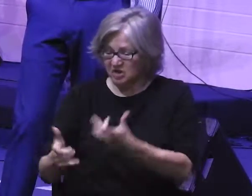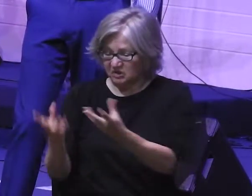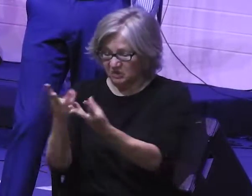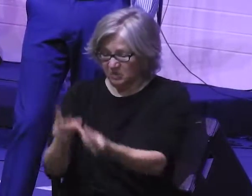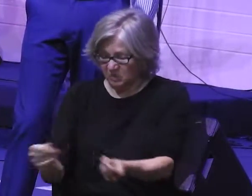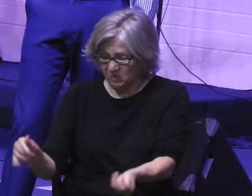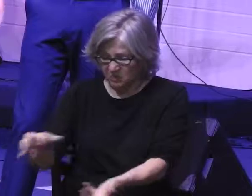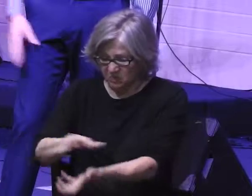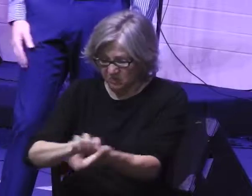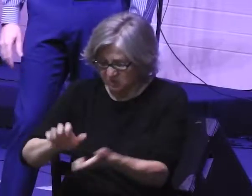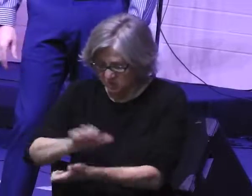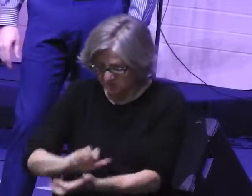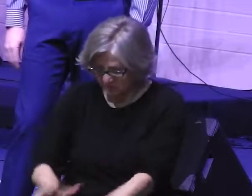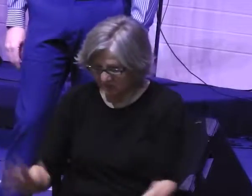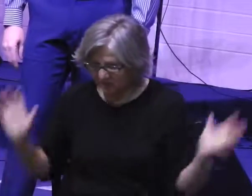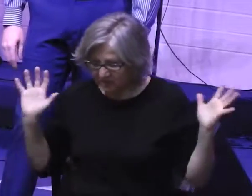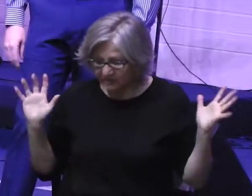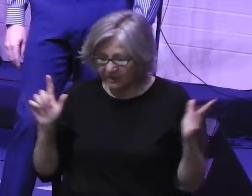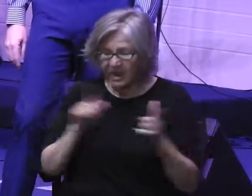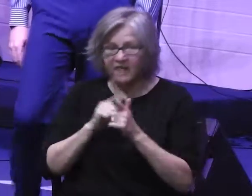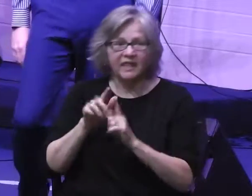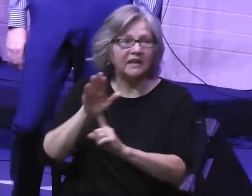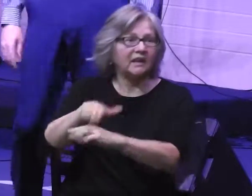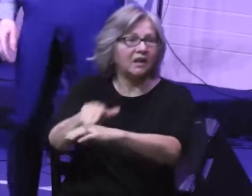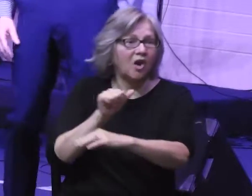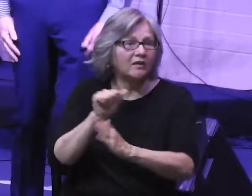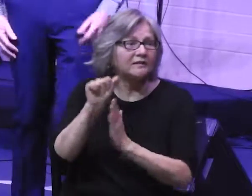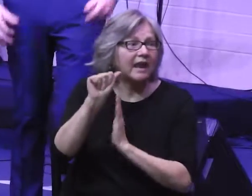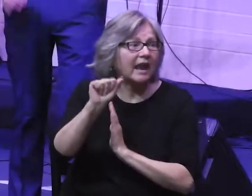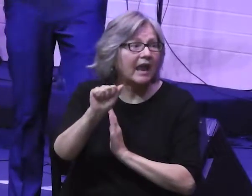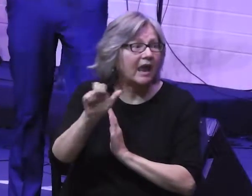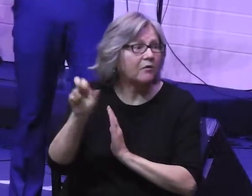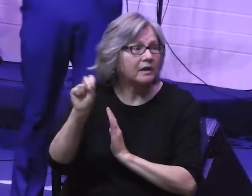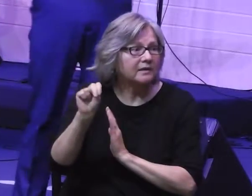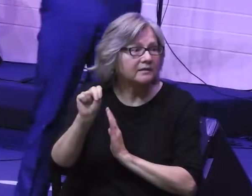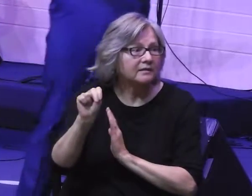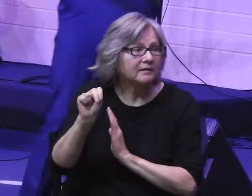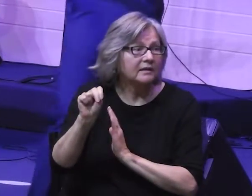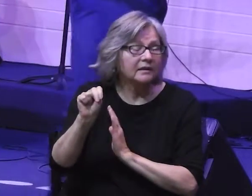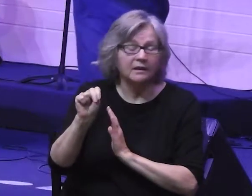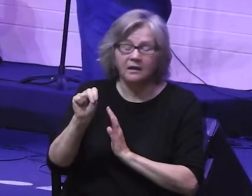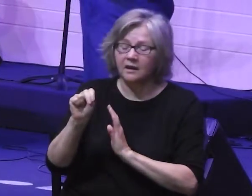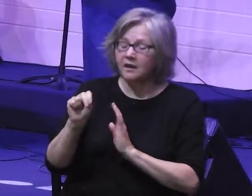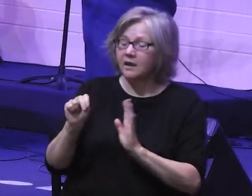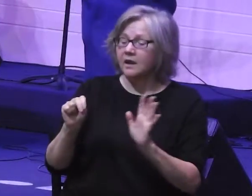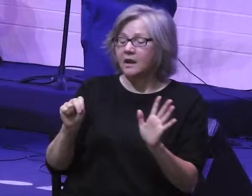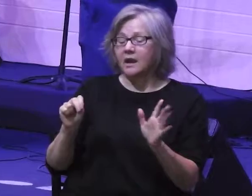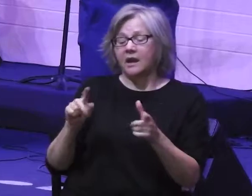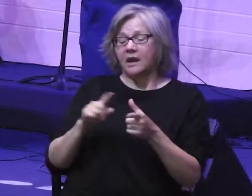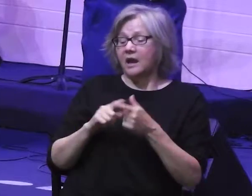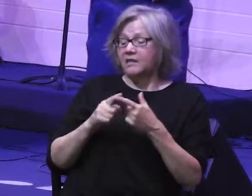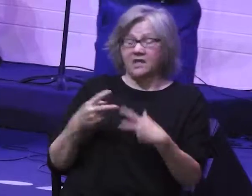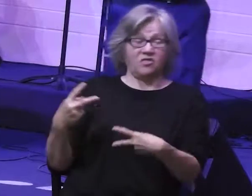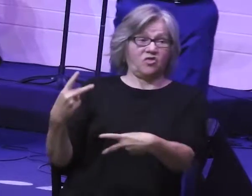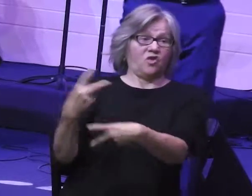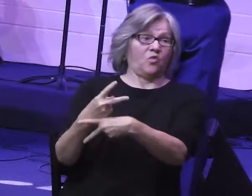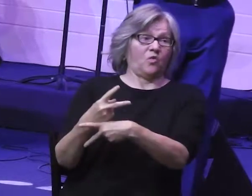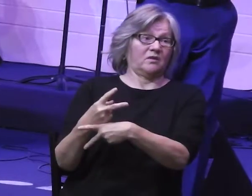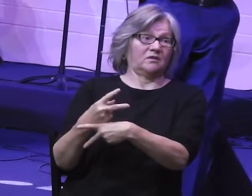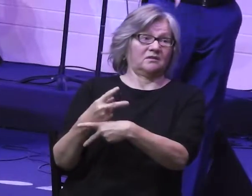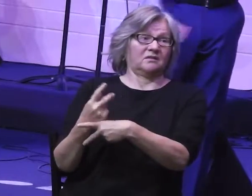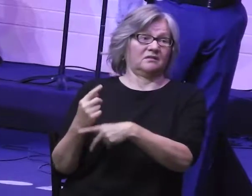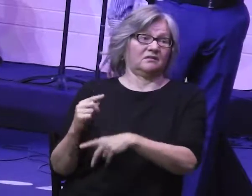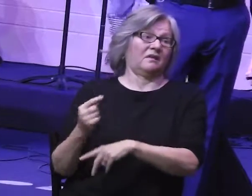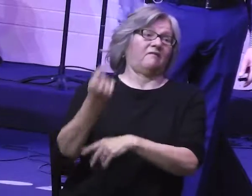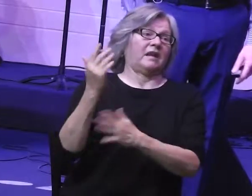Aaron to account for his part in this whole thing. And then it appears that the leaders of the rebellion and the worst of the